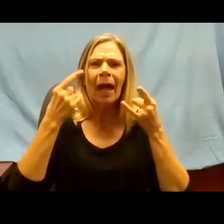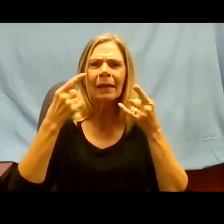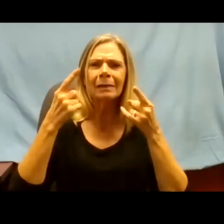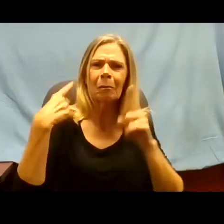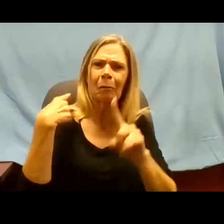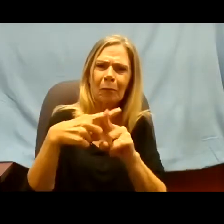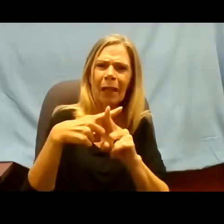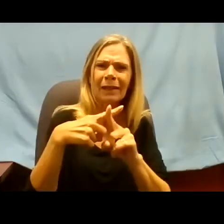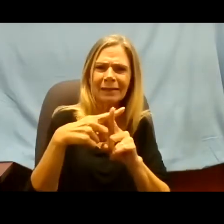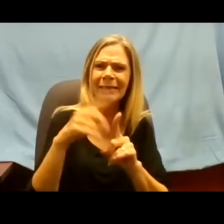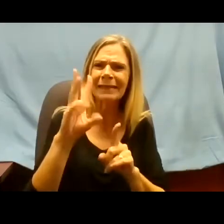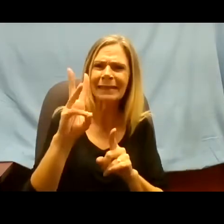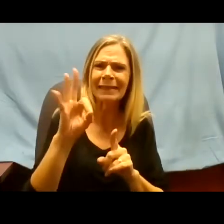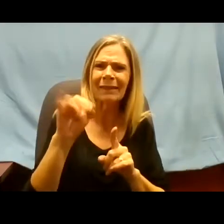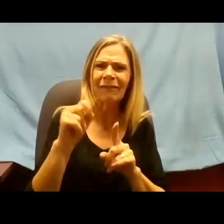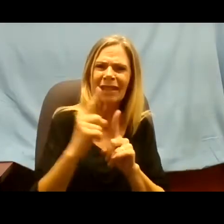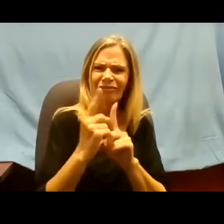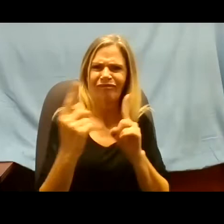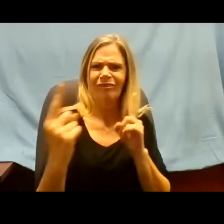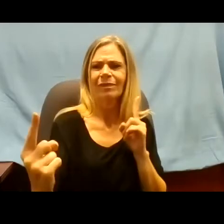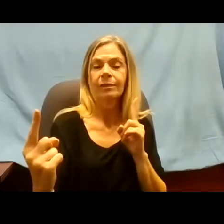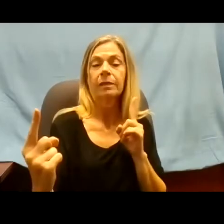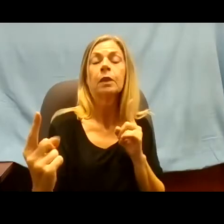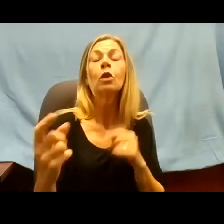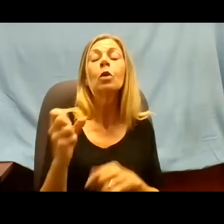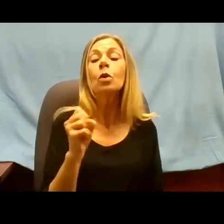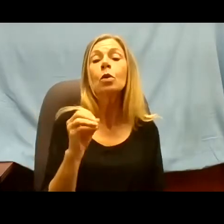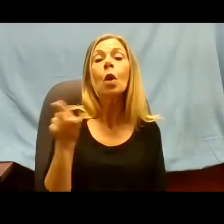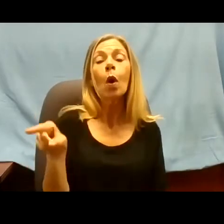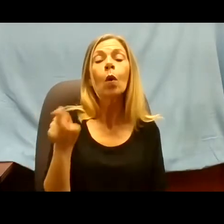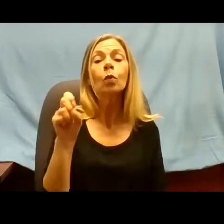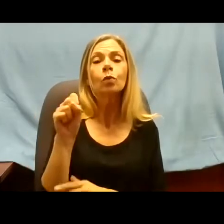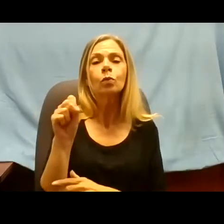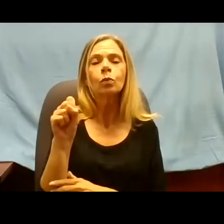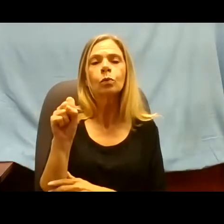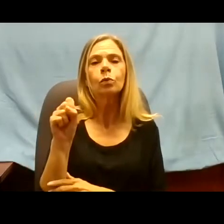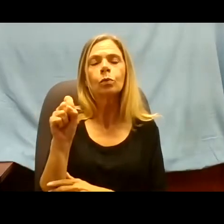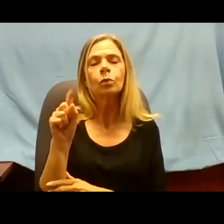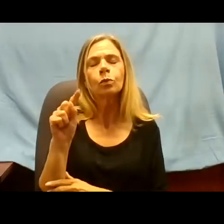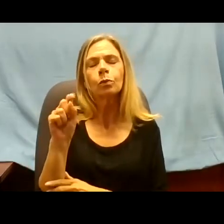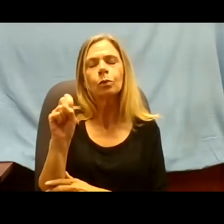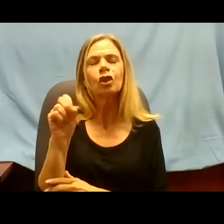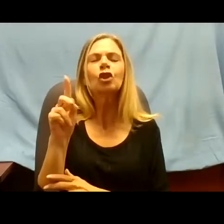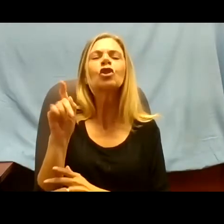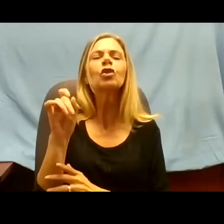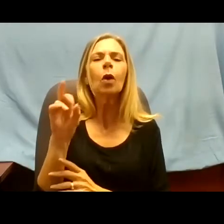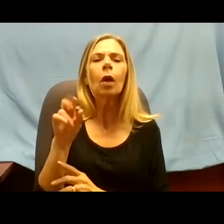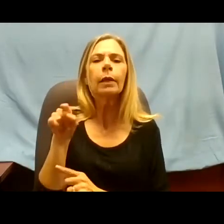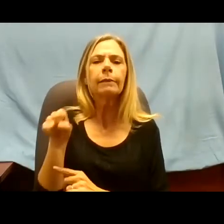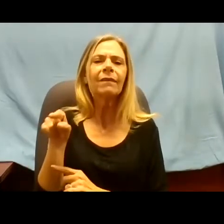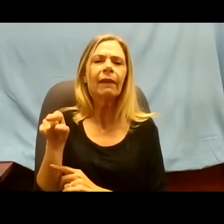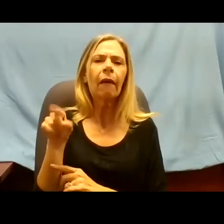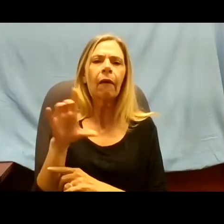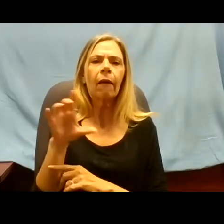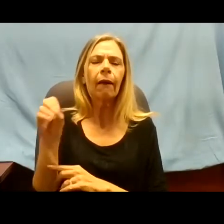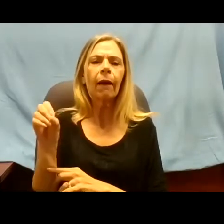So guess what they decided to do? This is engineering genius. It's also